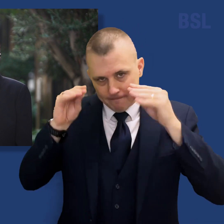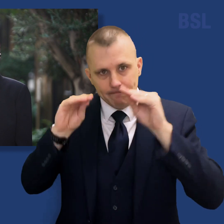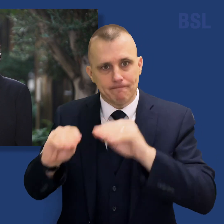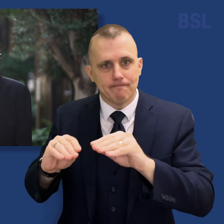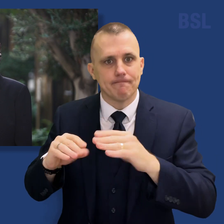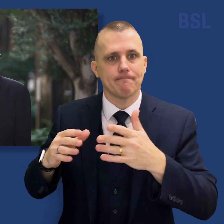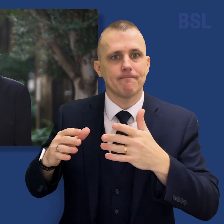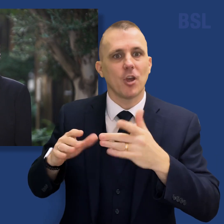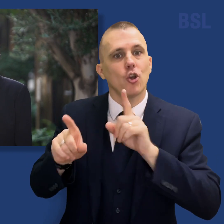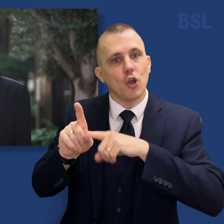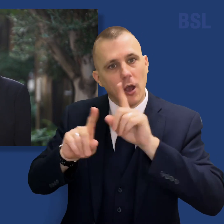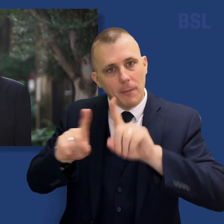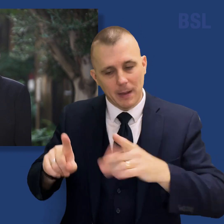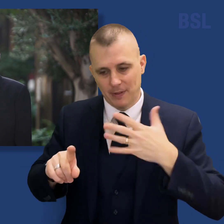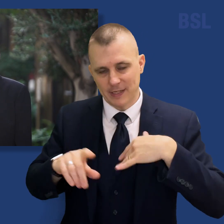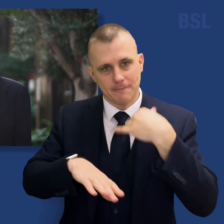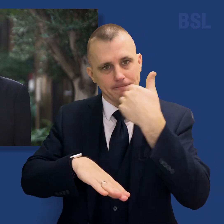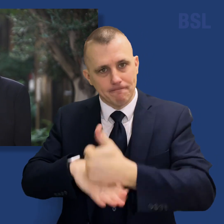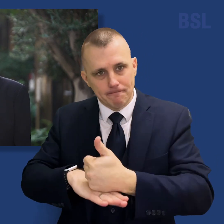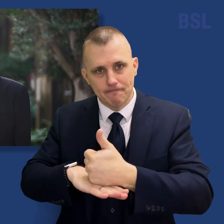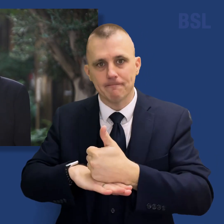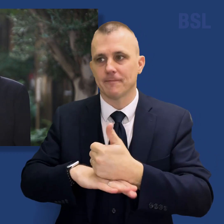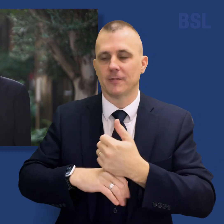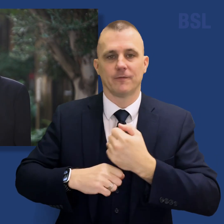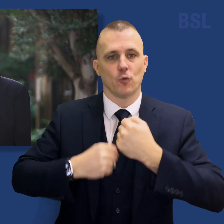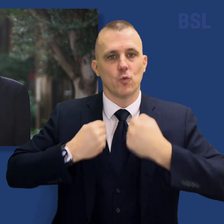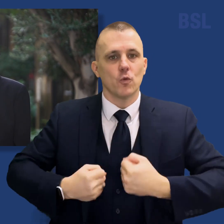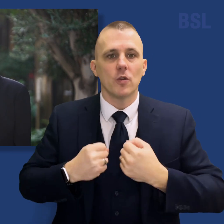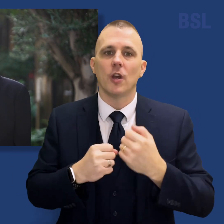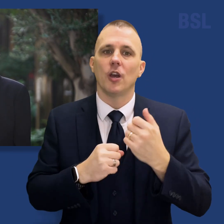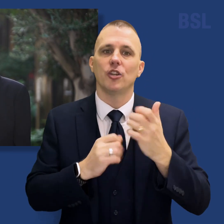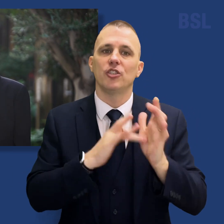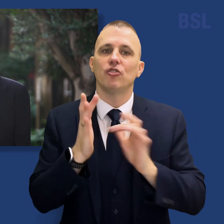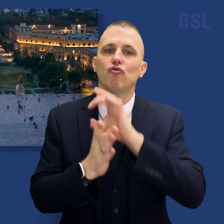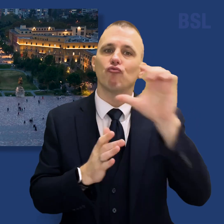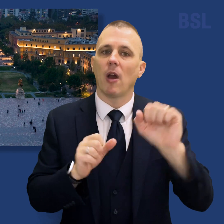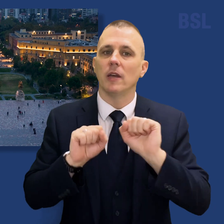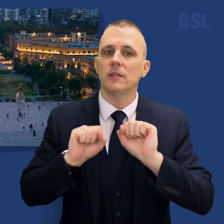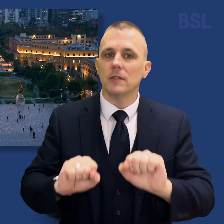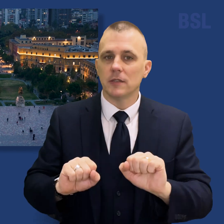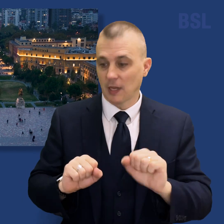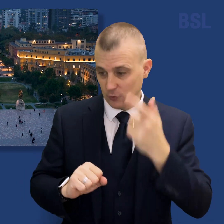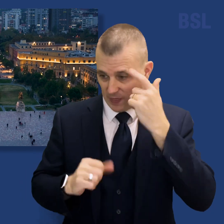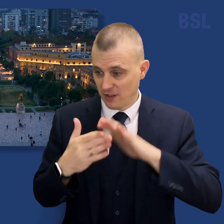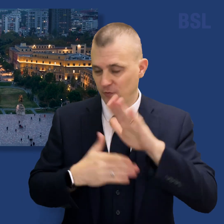help the young people have a solid foundation on the Rock of Christ. I think the future is bright here.